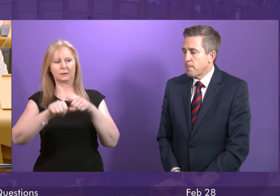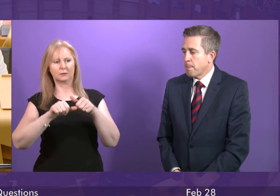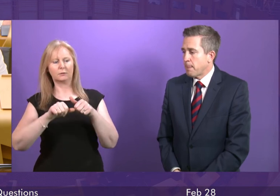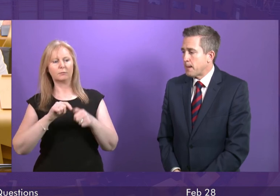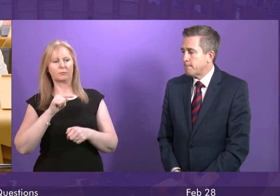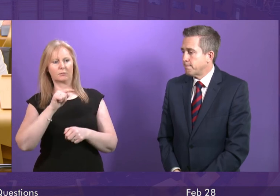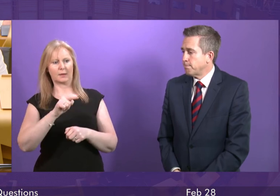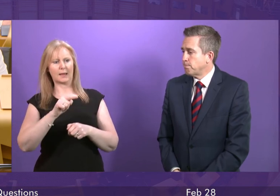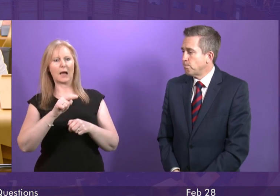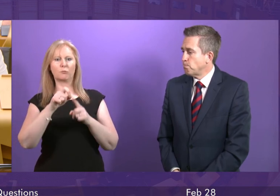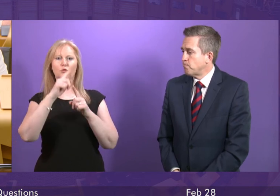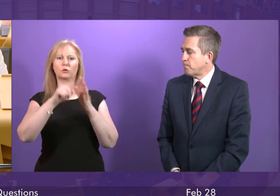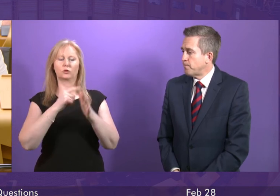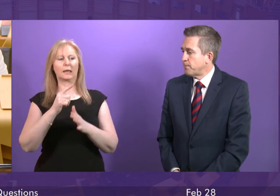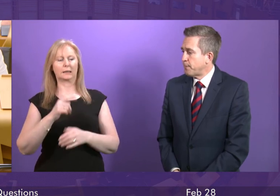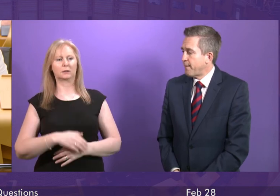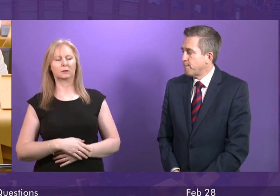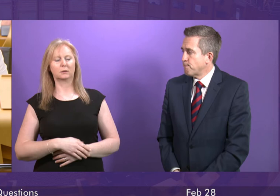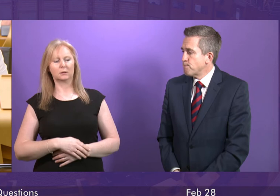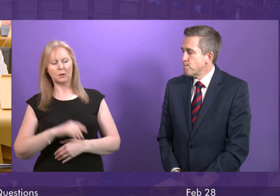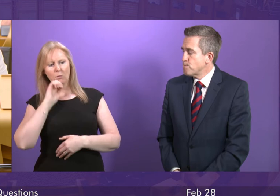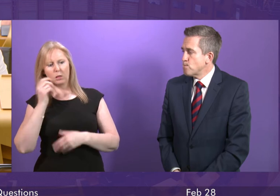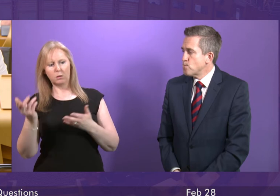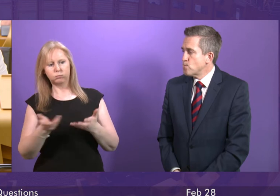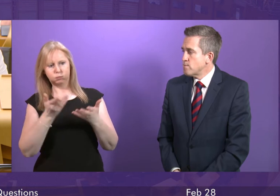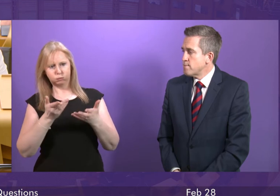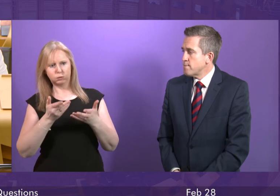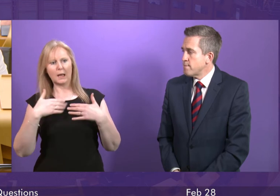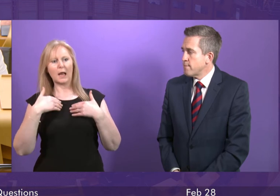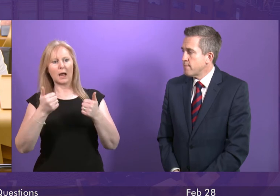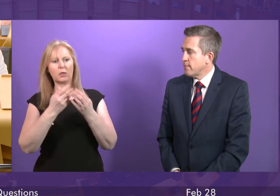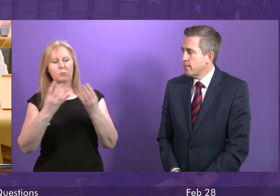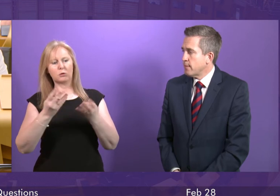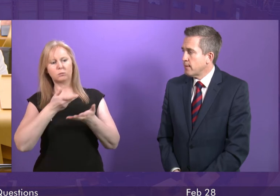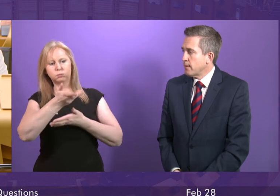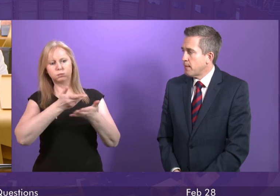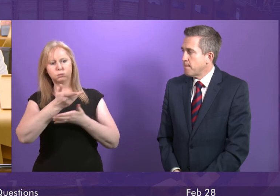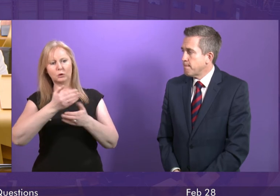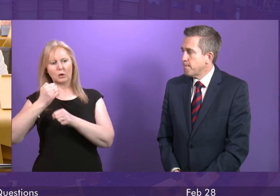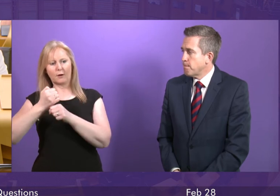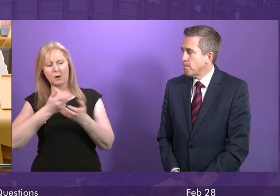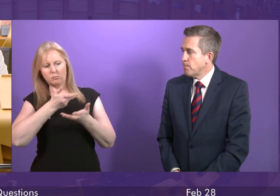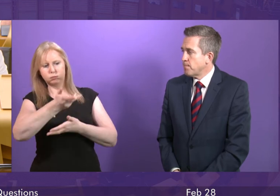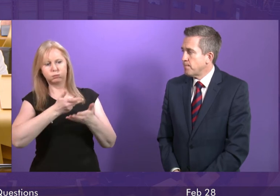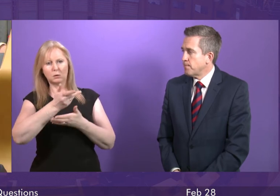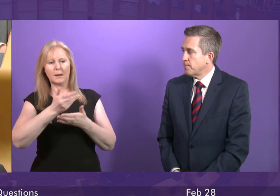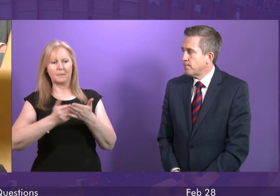scale. So I would encourage the Health Board to continue to talk to the Government and to the Capital Investment Group so that proper decisions can be taken